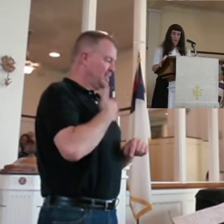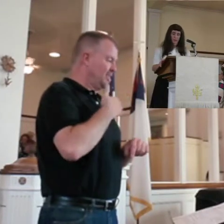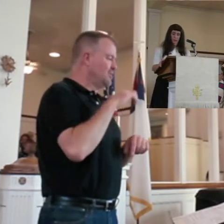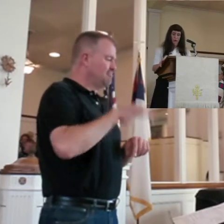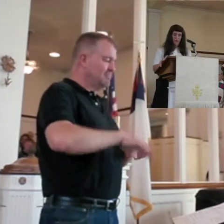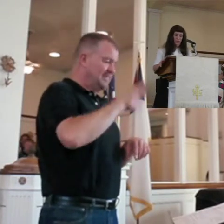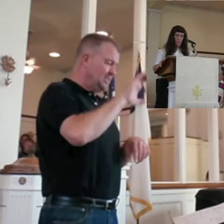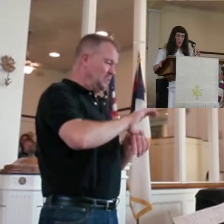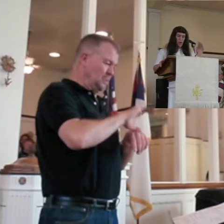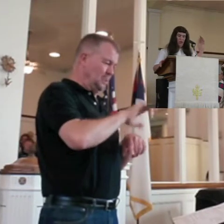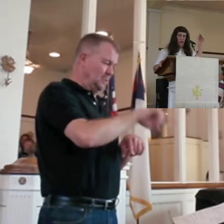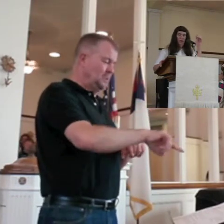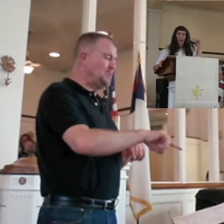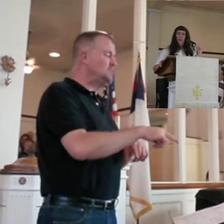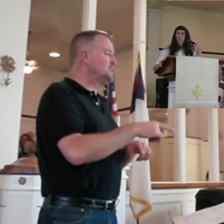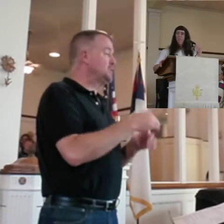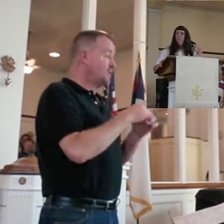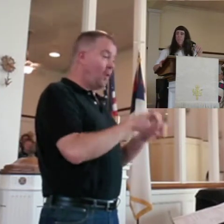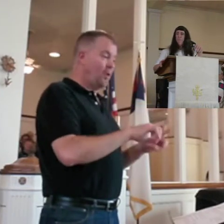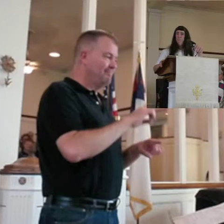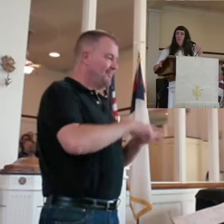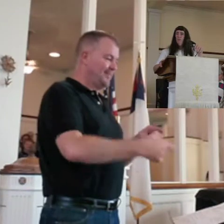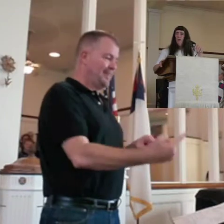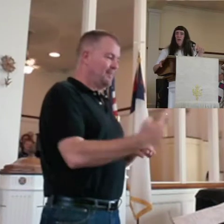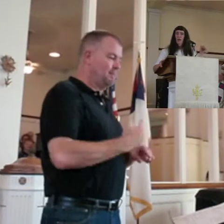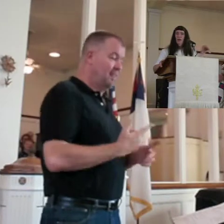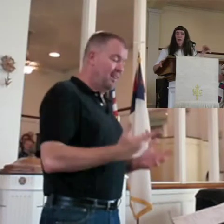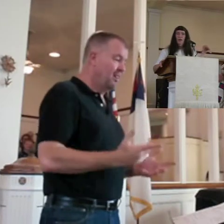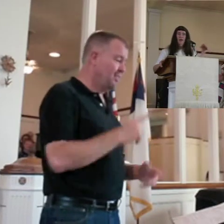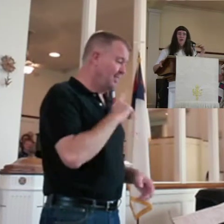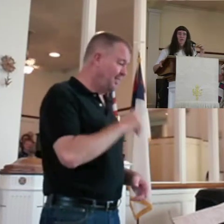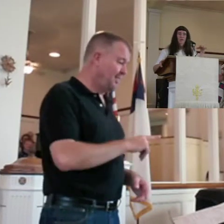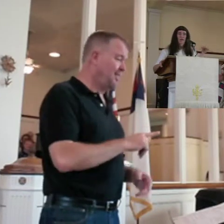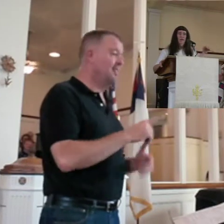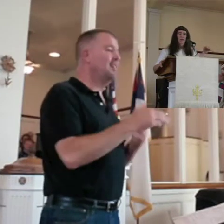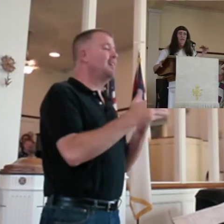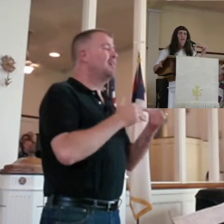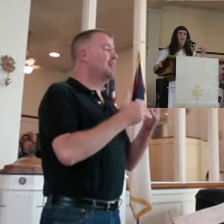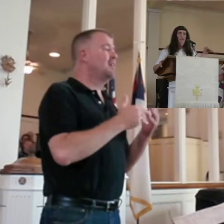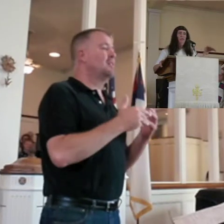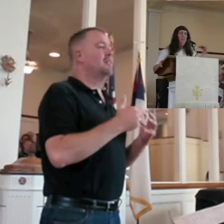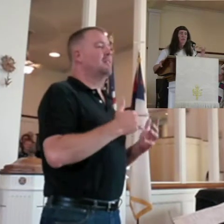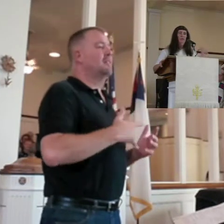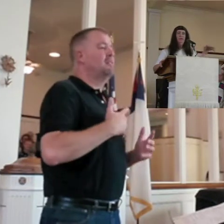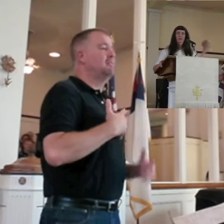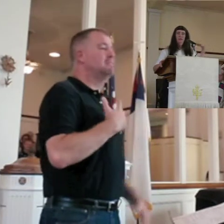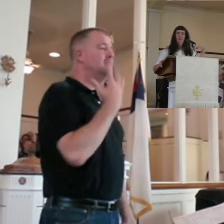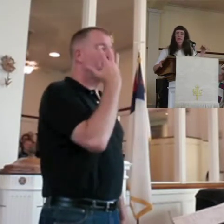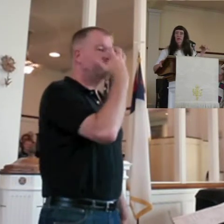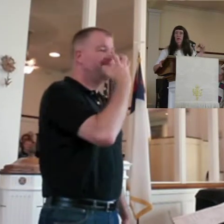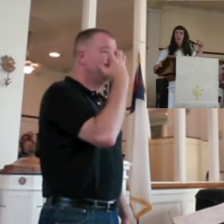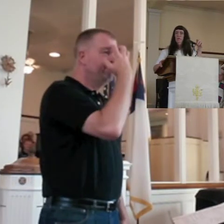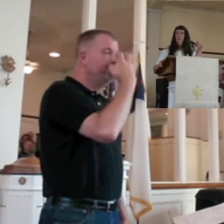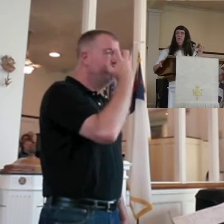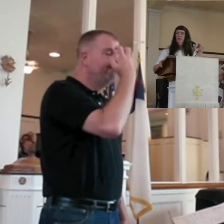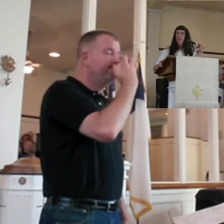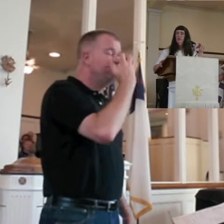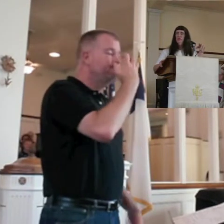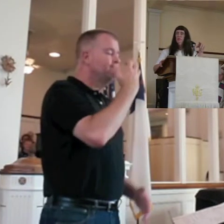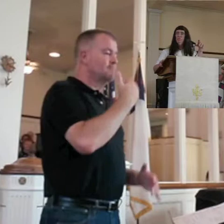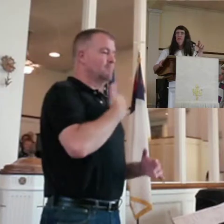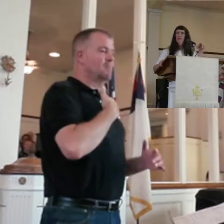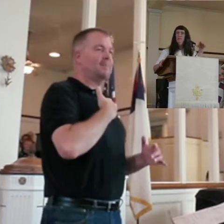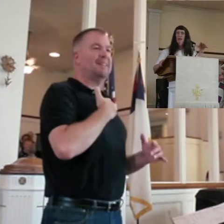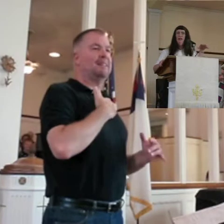hypocritical in my book. But anyway, I got into a fog or a vacuum, kind of just bouncing around. And I went by